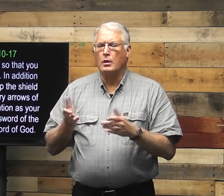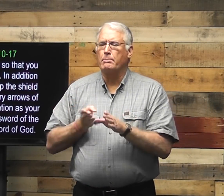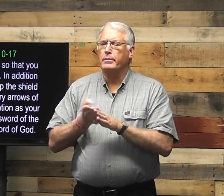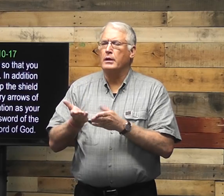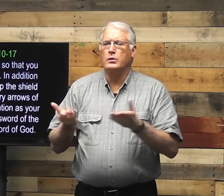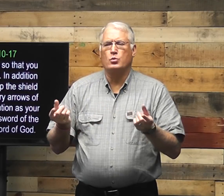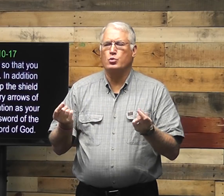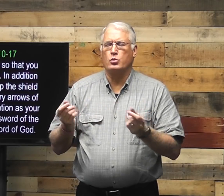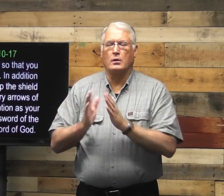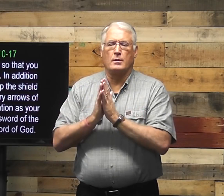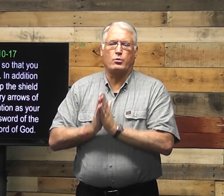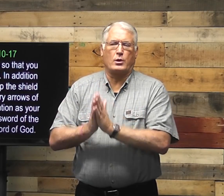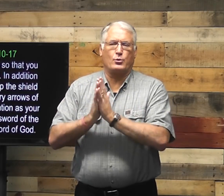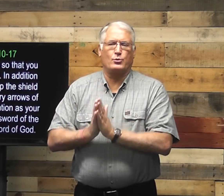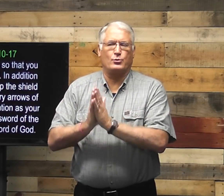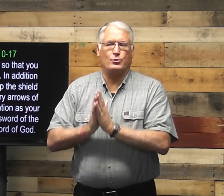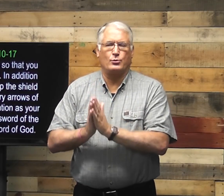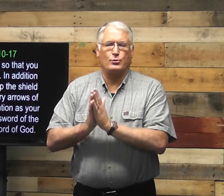we do? We pray.